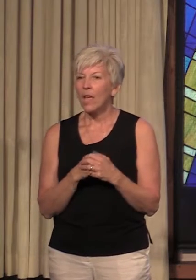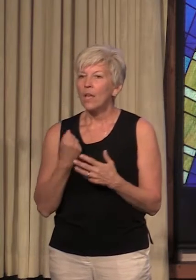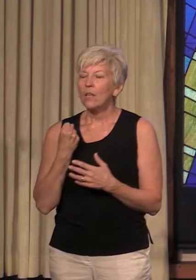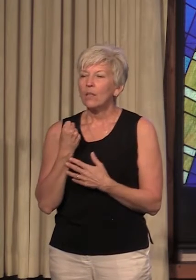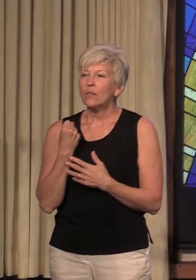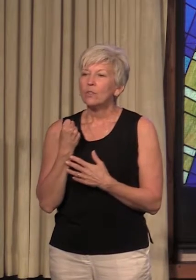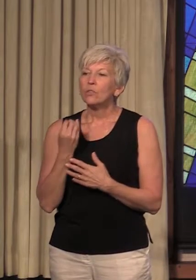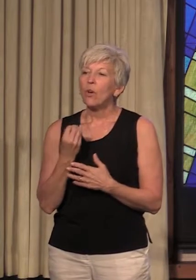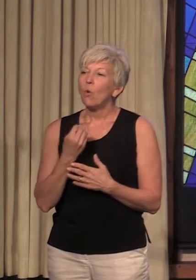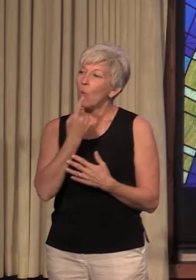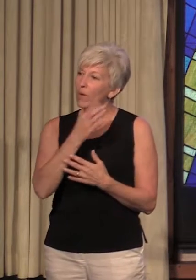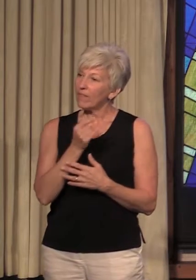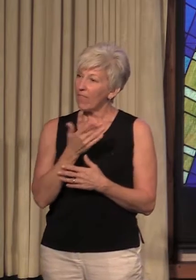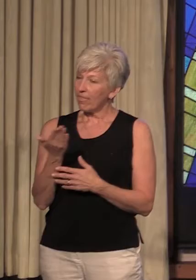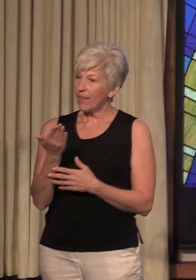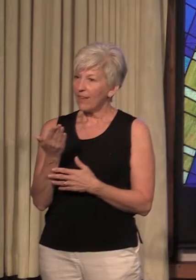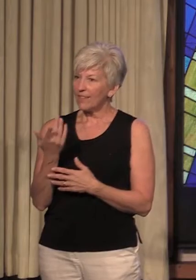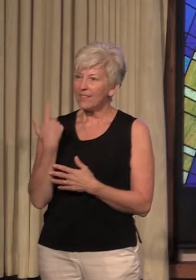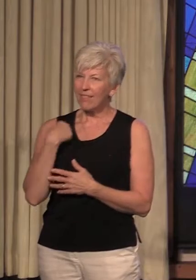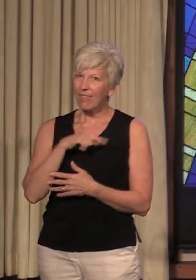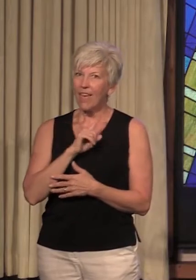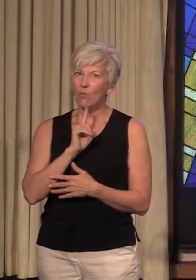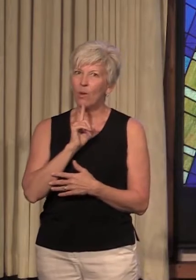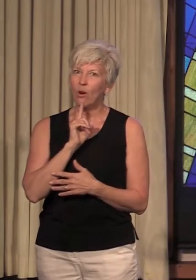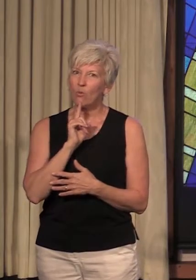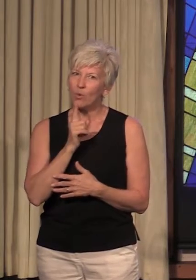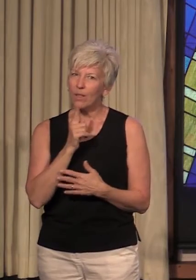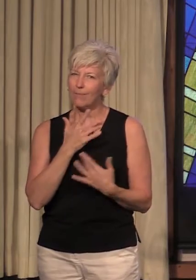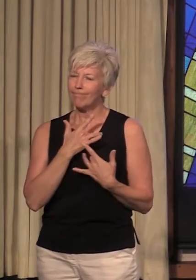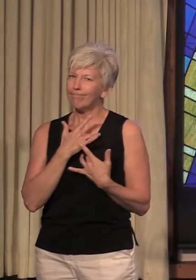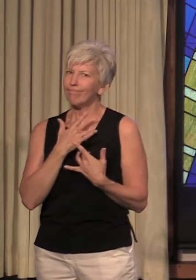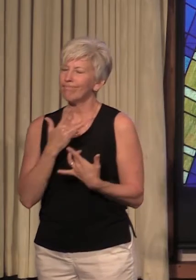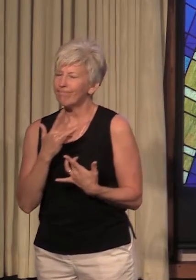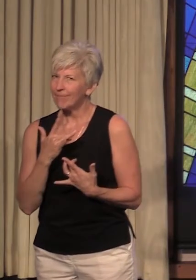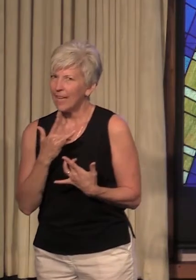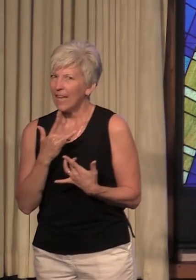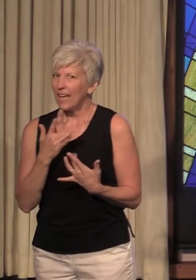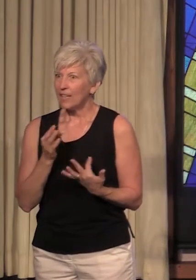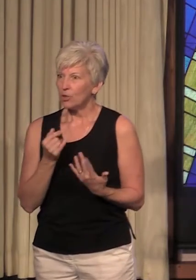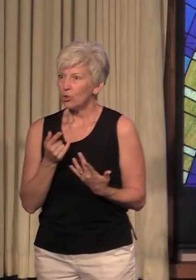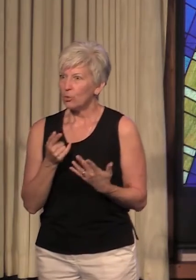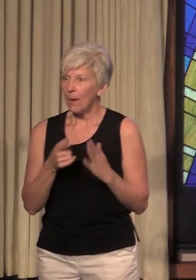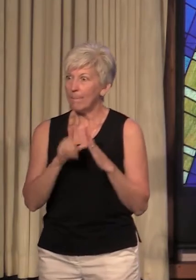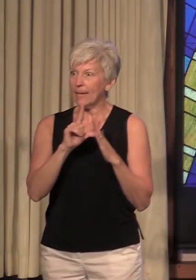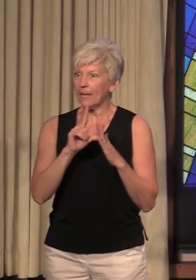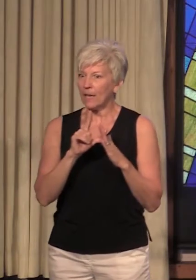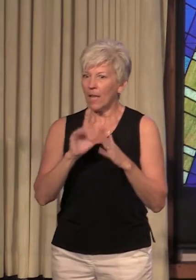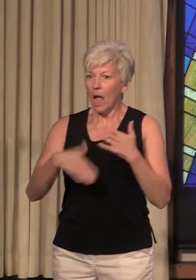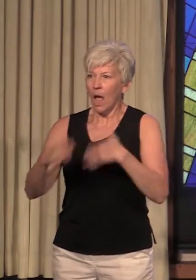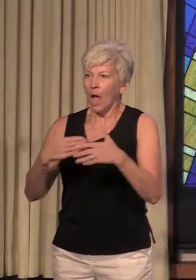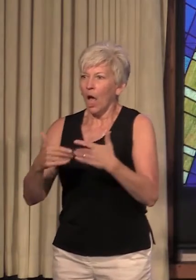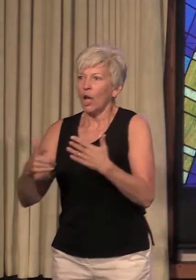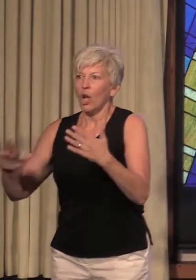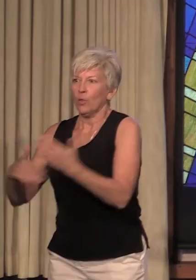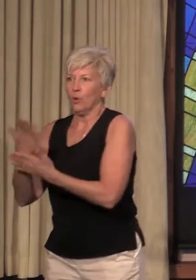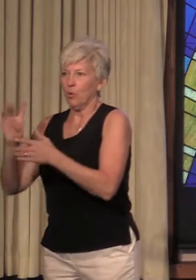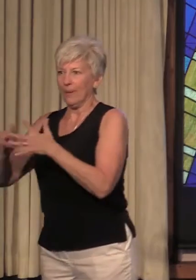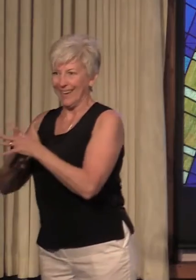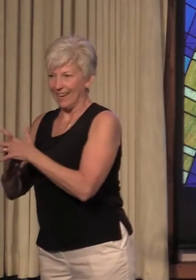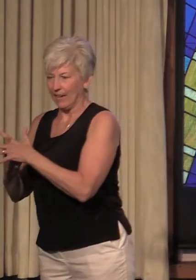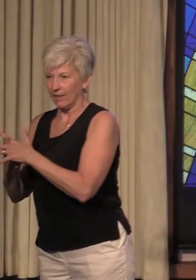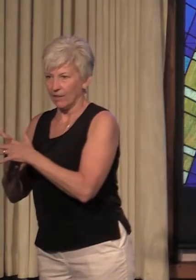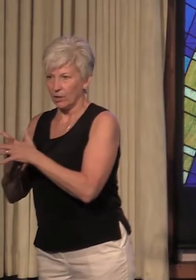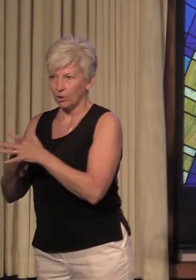So one of the things that we are really apt to do is to immediately try to go on to our new beginning, to